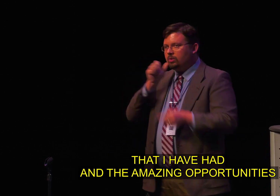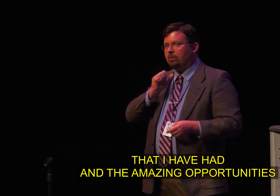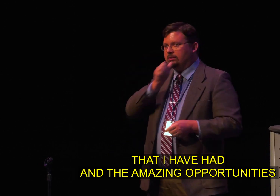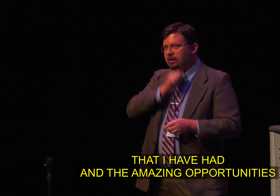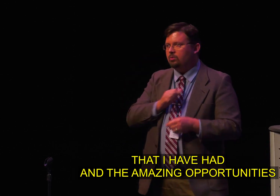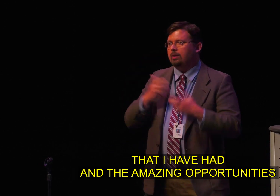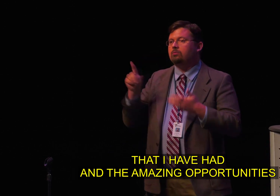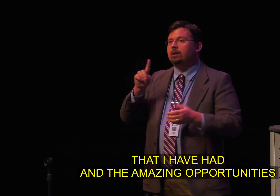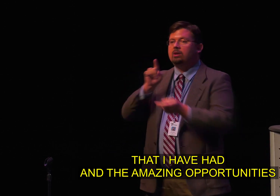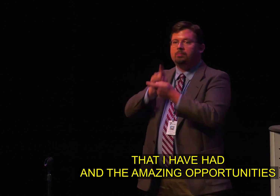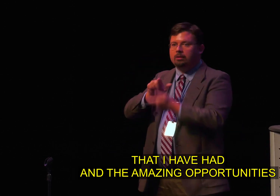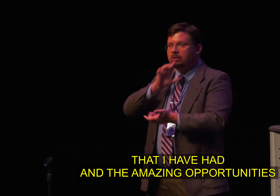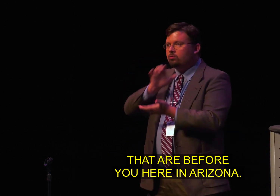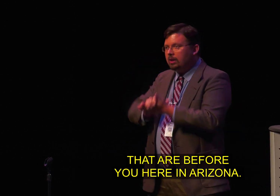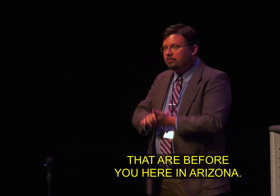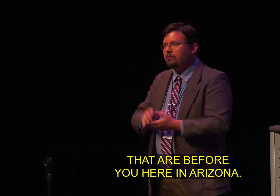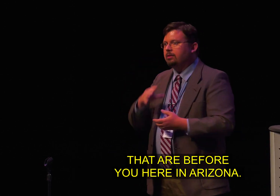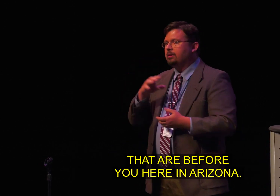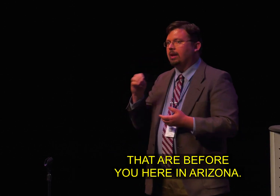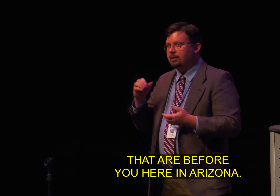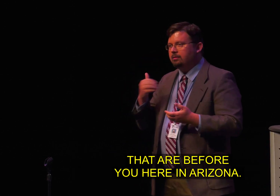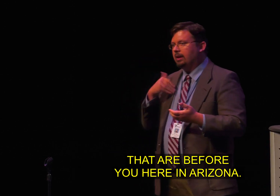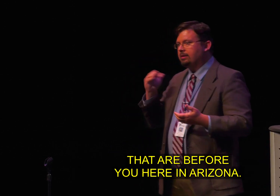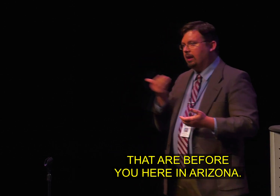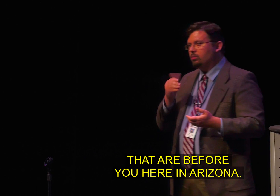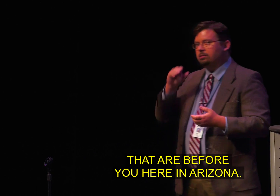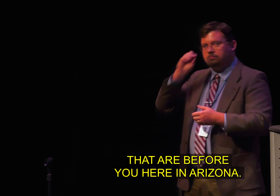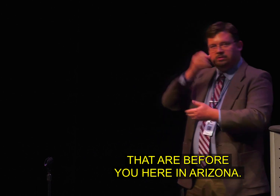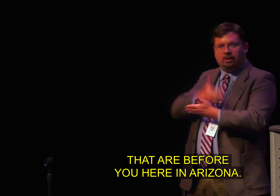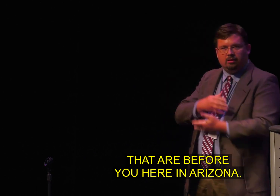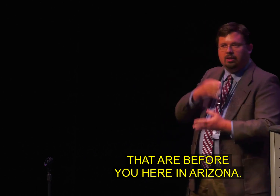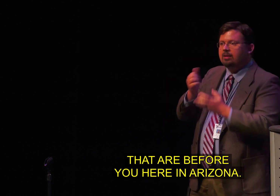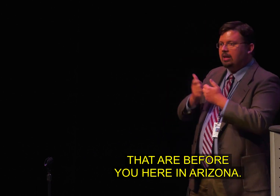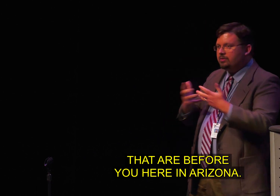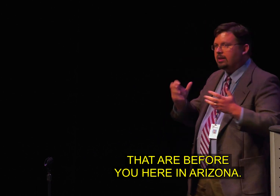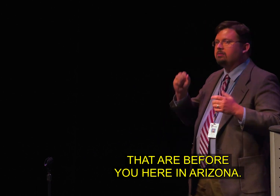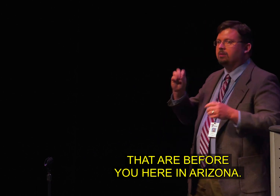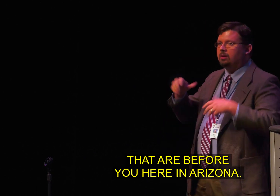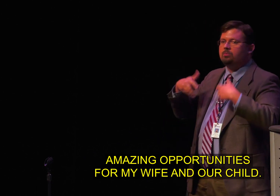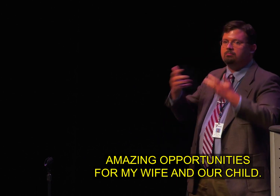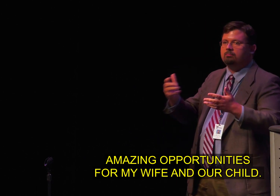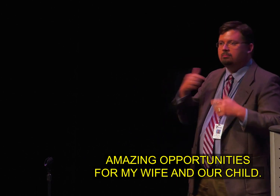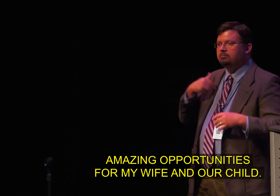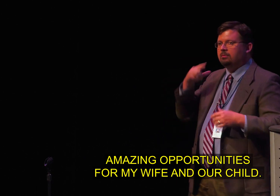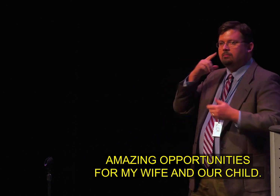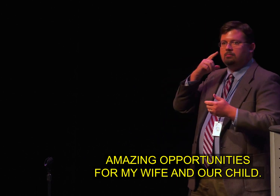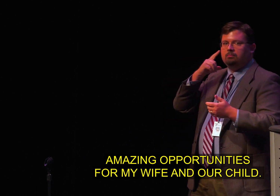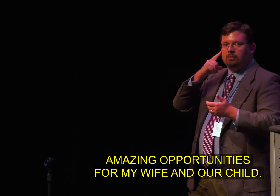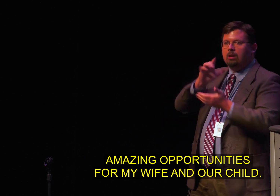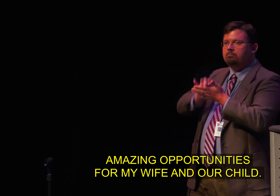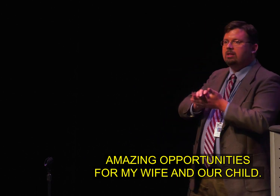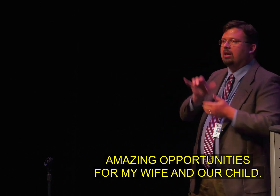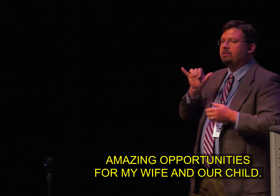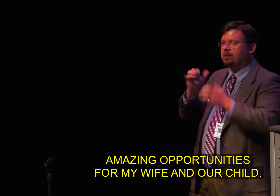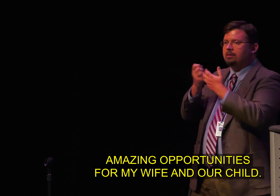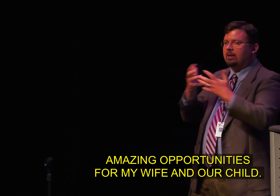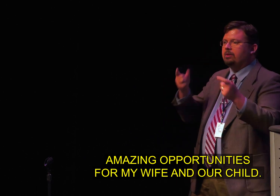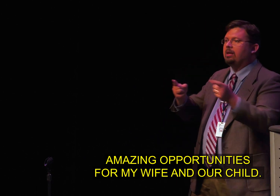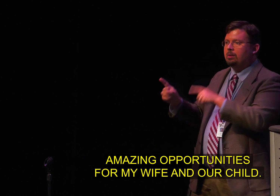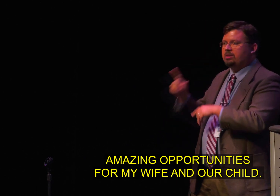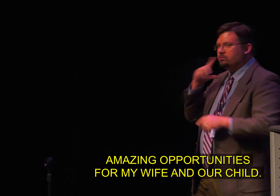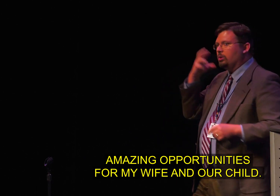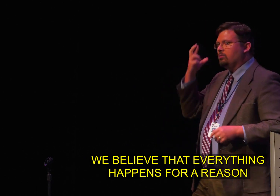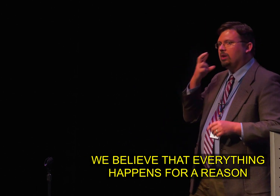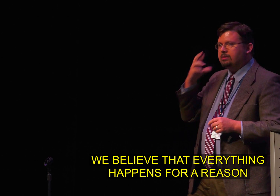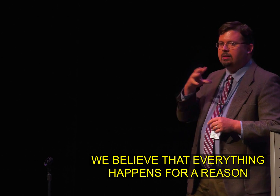had and the amazing opportunities that are before you here in Arizona. Amazing opportunities for my wife and our